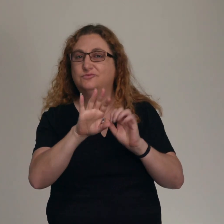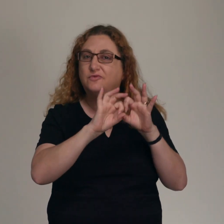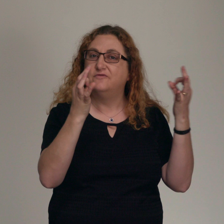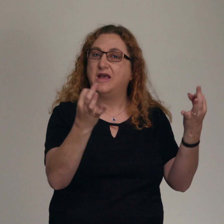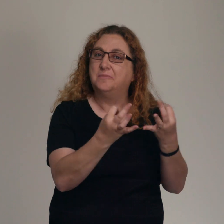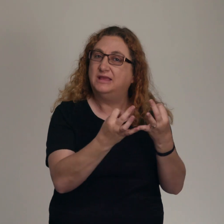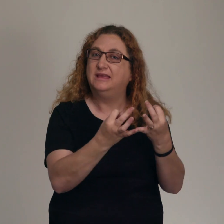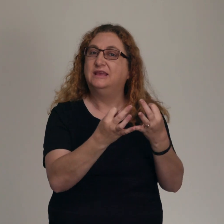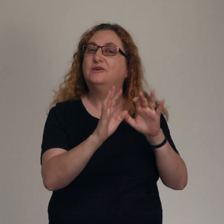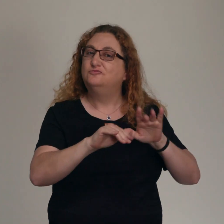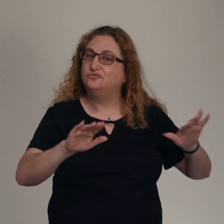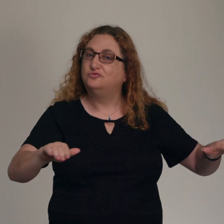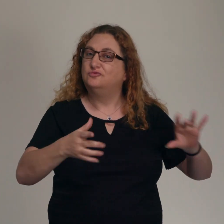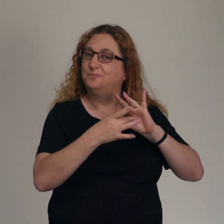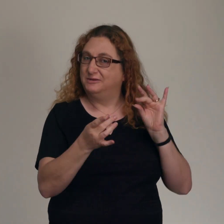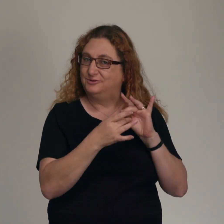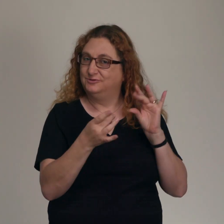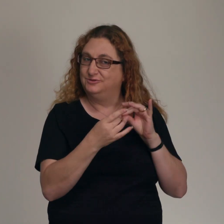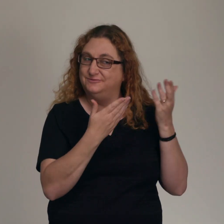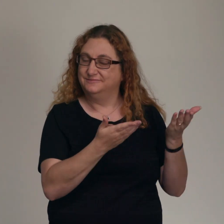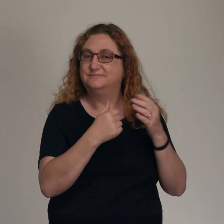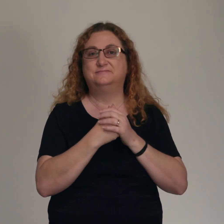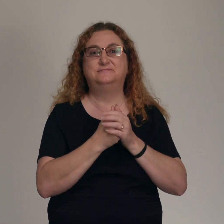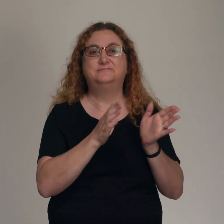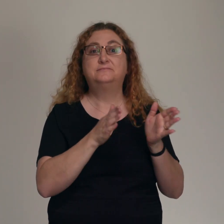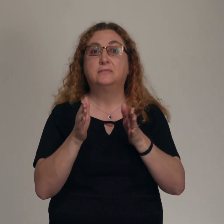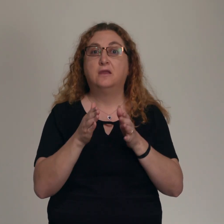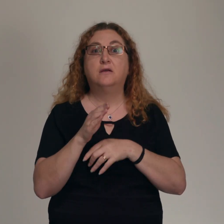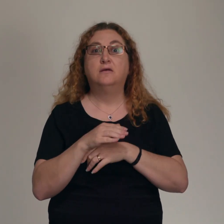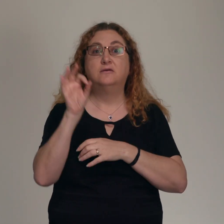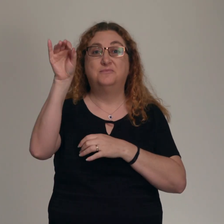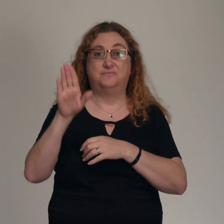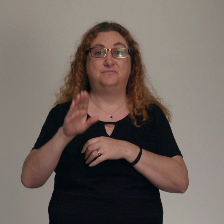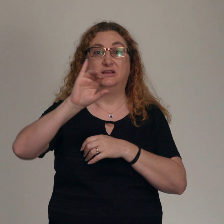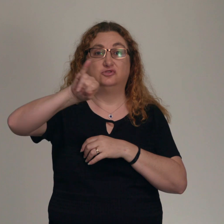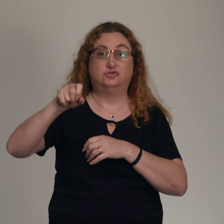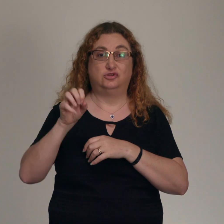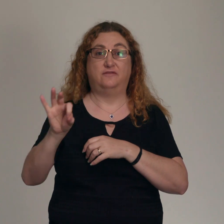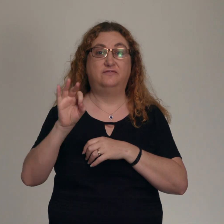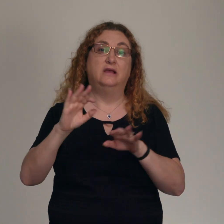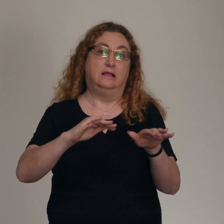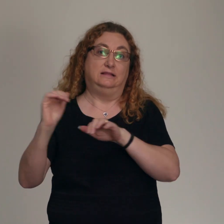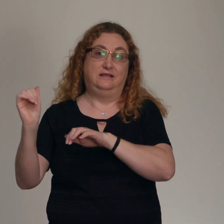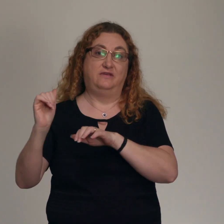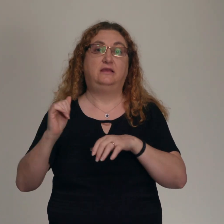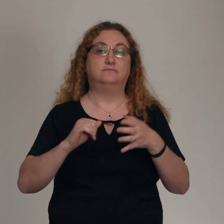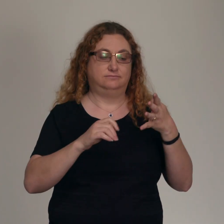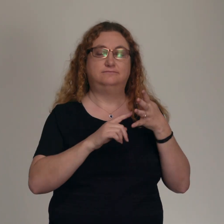songs and some messages. As you should know by now, Pastor Jeff is leaving Northview at the end of June to take the lead teaching pastor role at Harvest